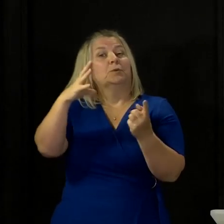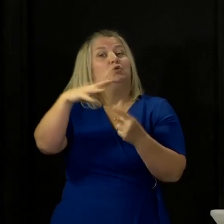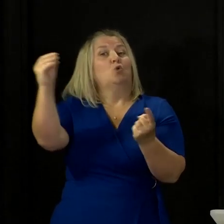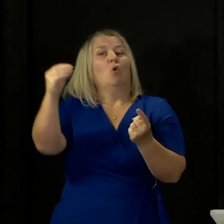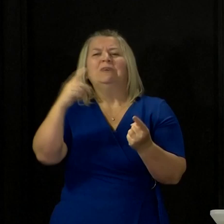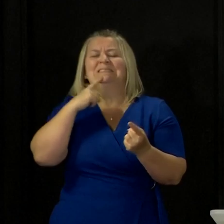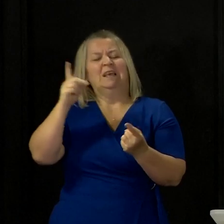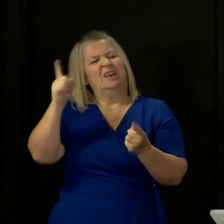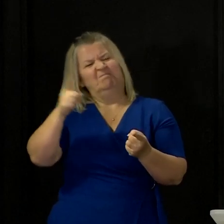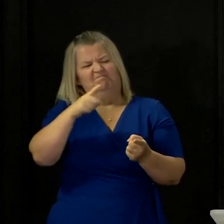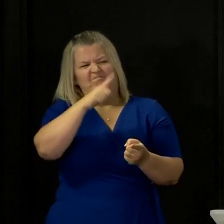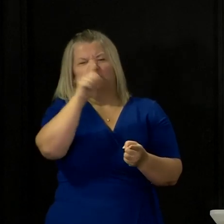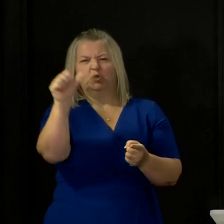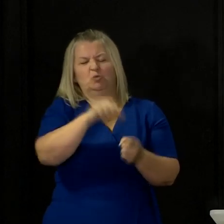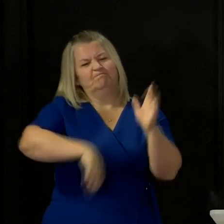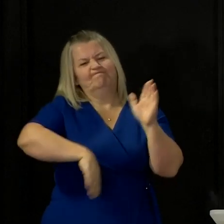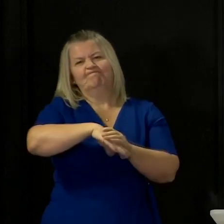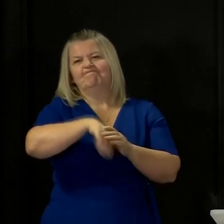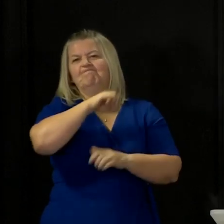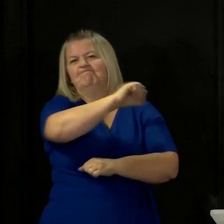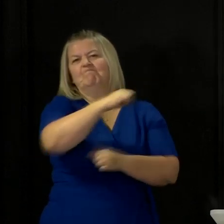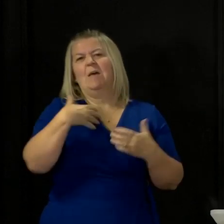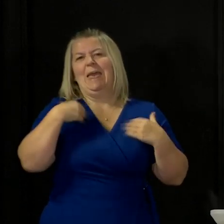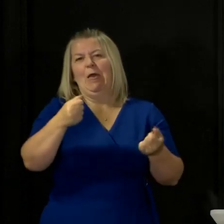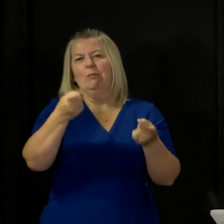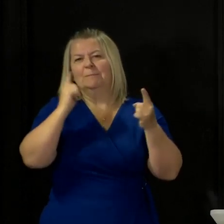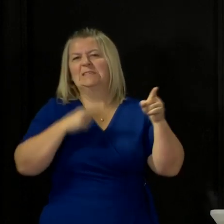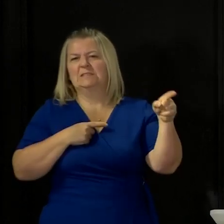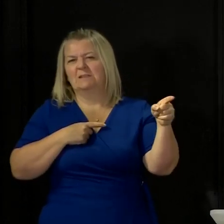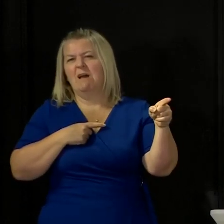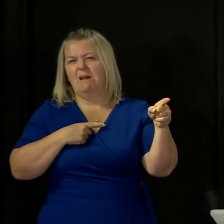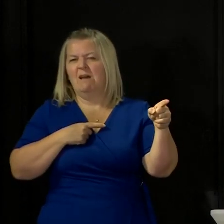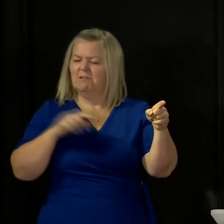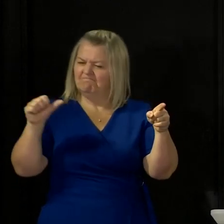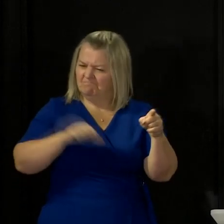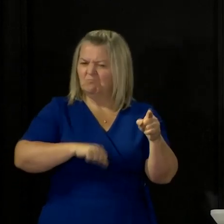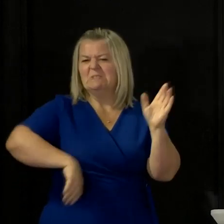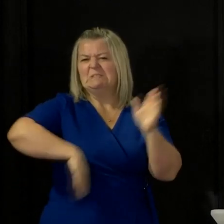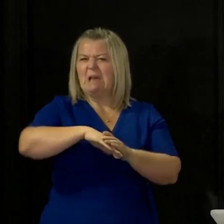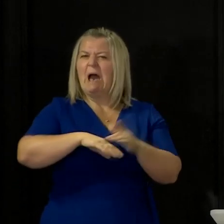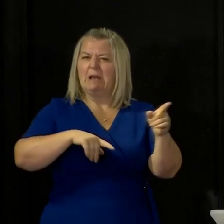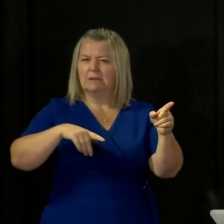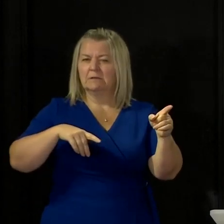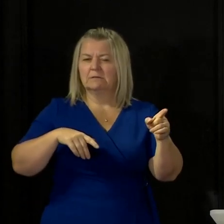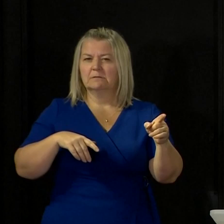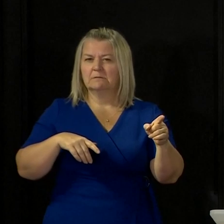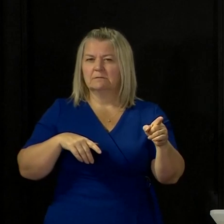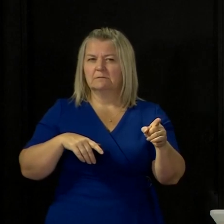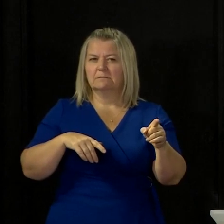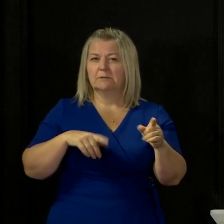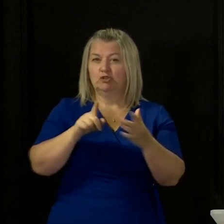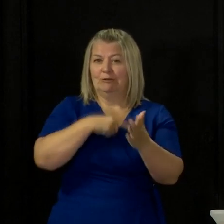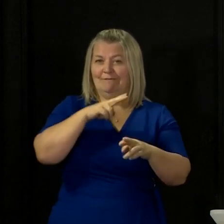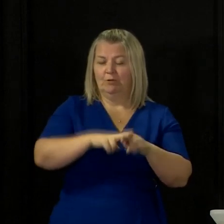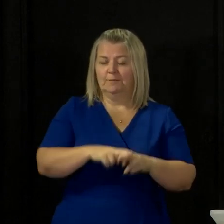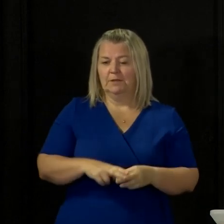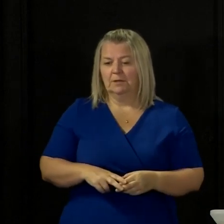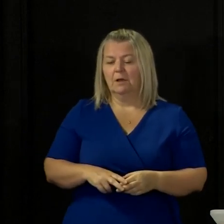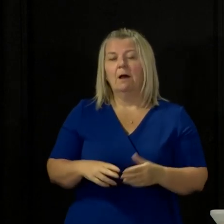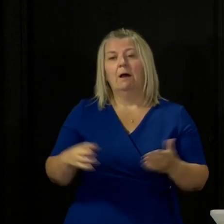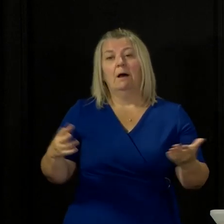series of mistakes that have been made. If I may briefly just get your response to their call. Of course you can.